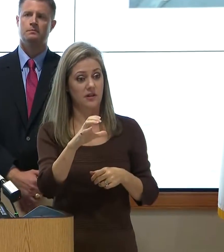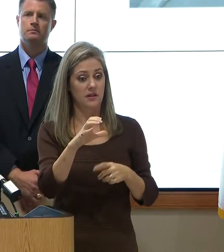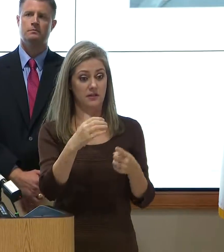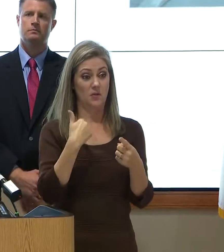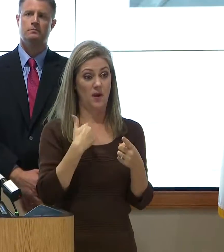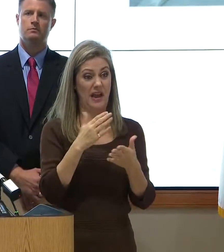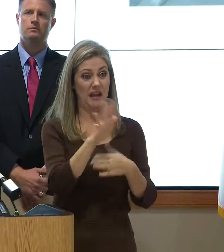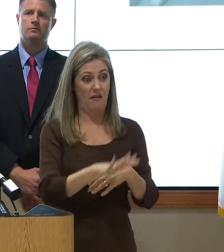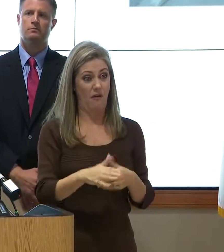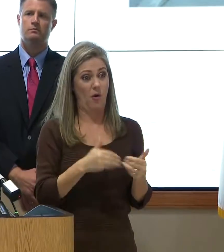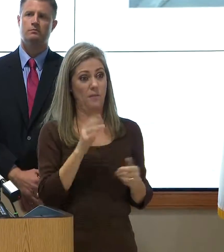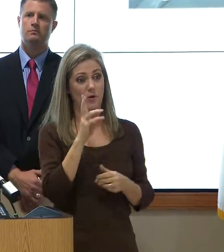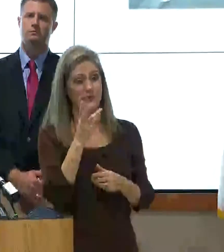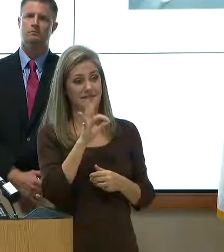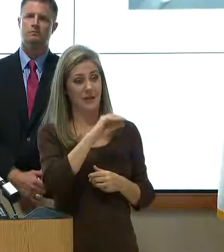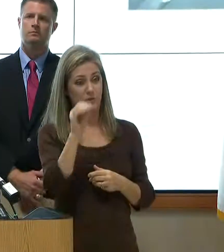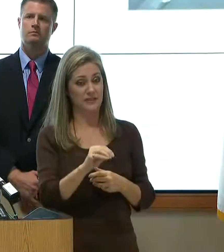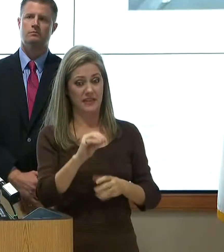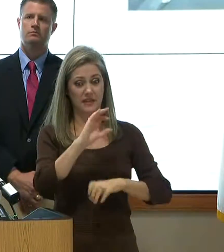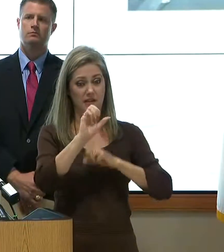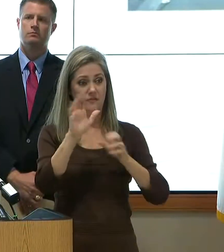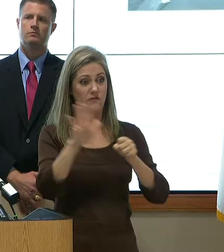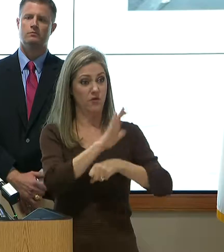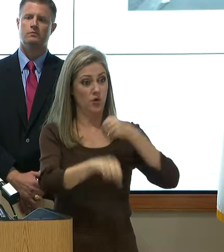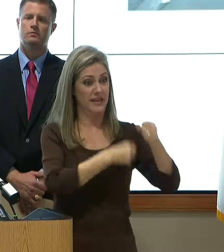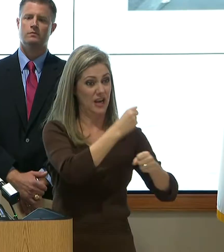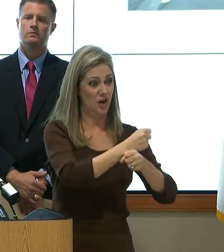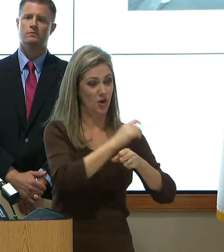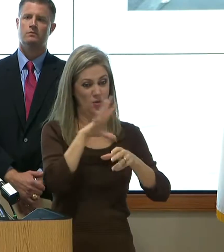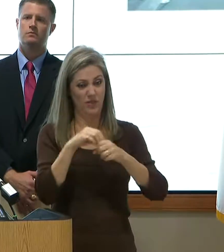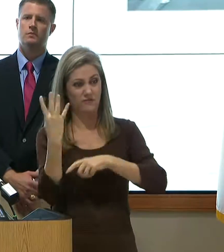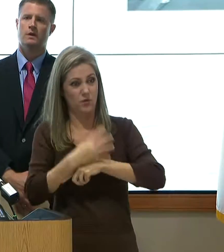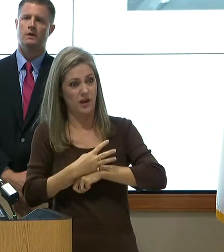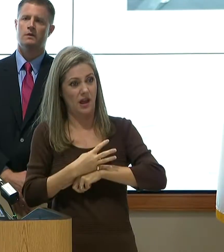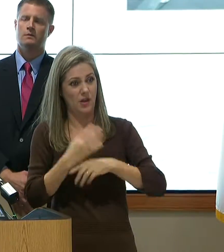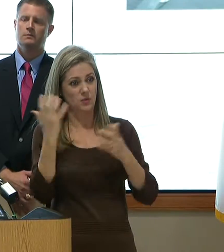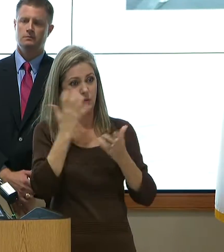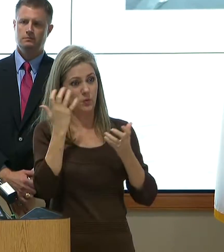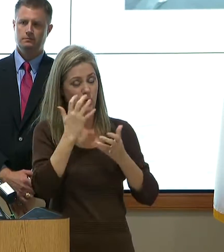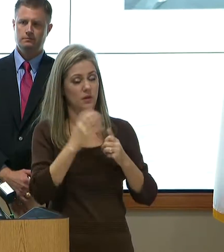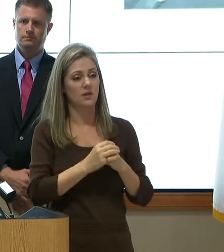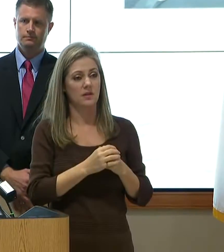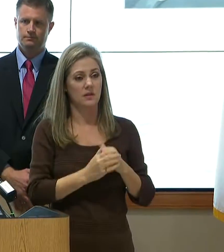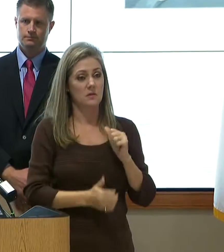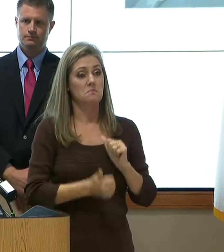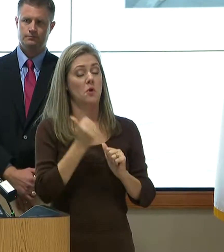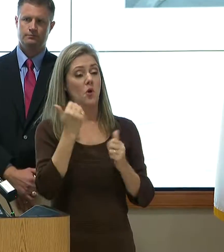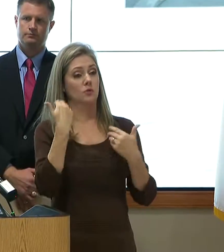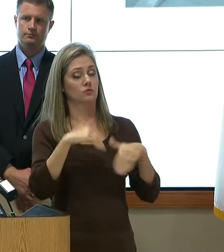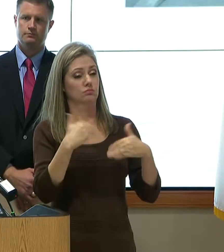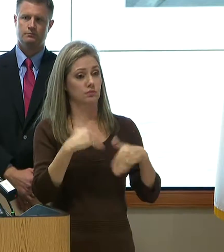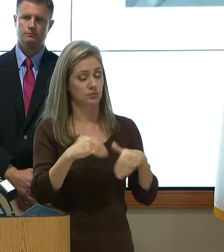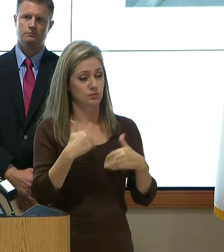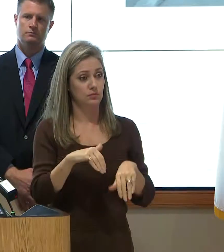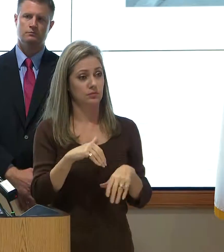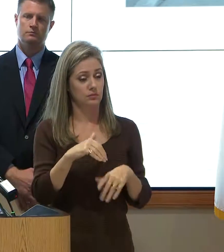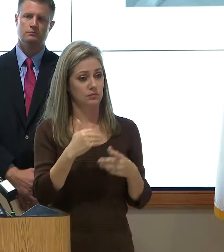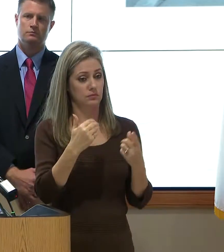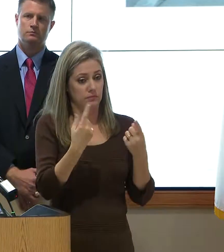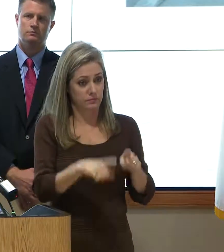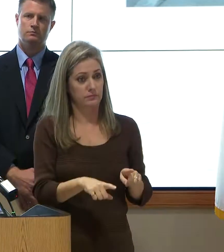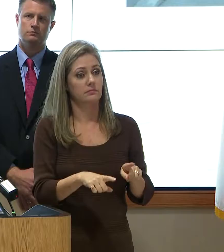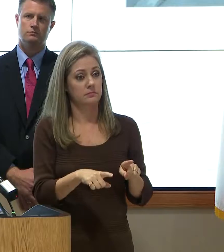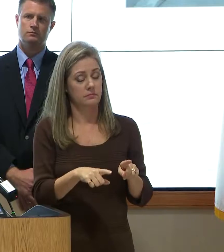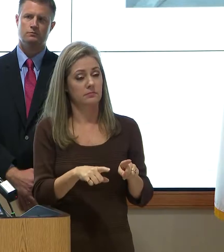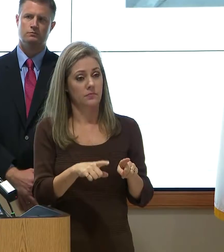69% of our total yearly rainfall in four days. The most astounding factor or fact that comes from